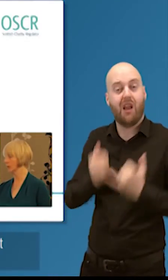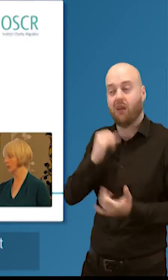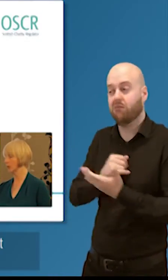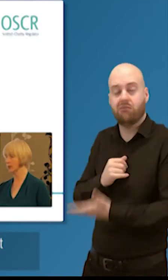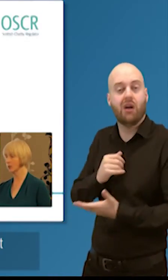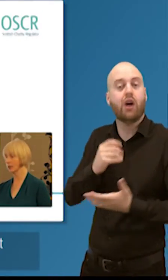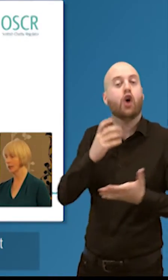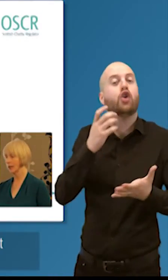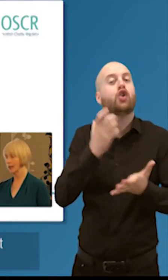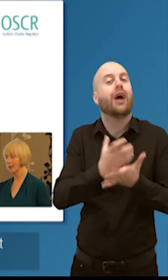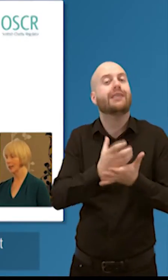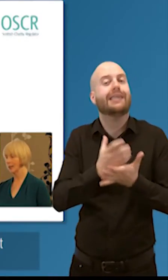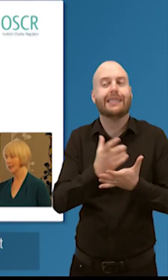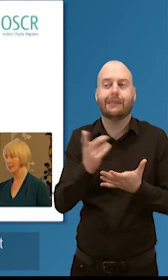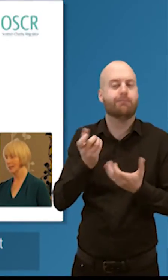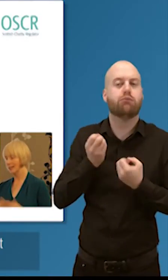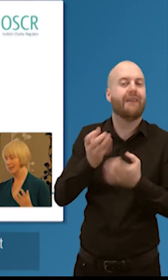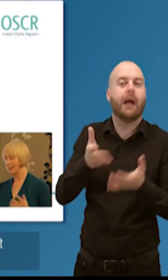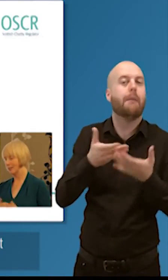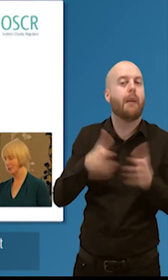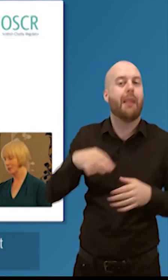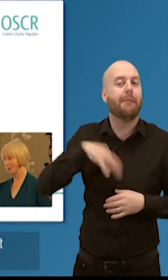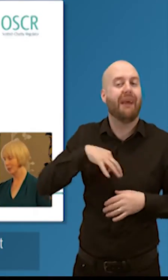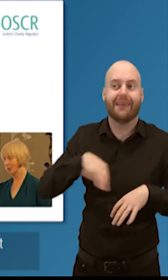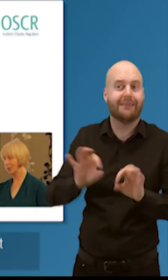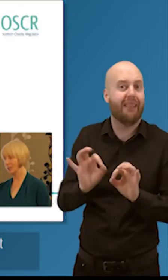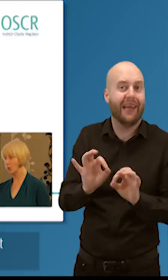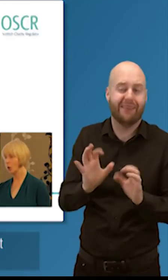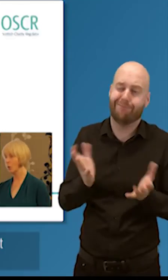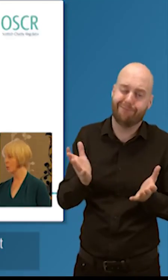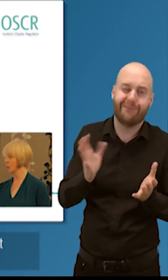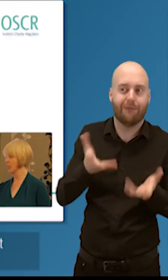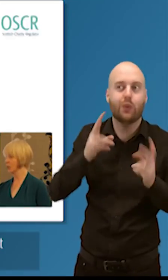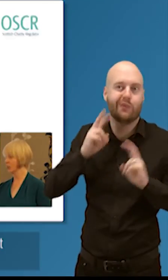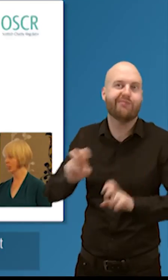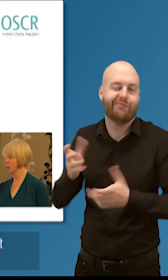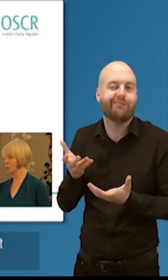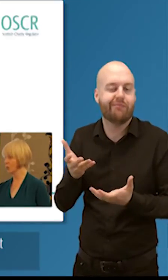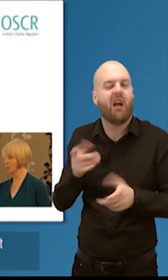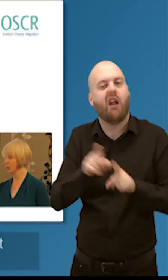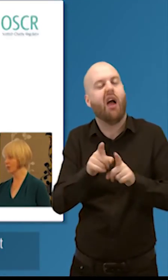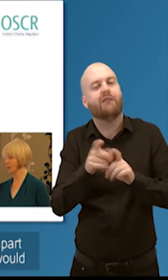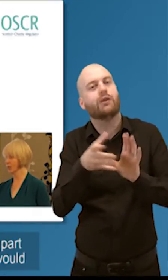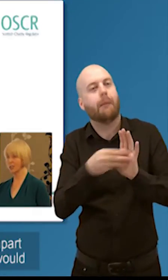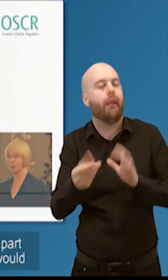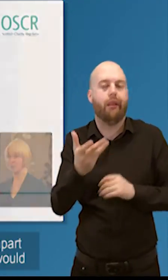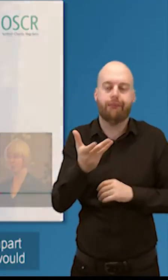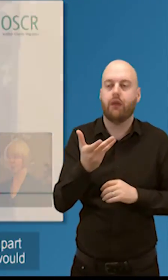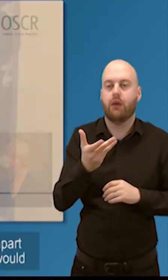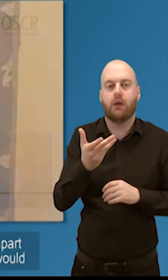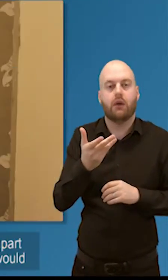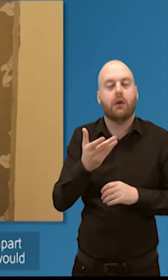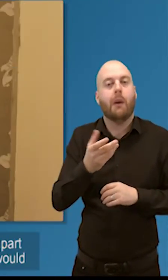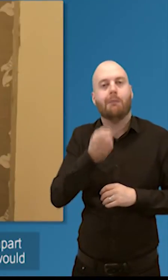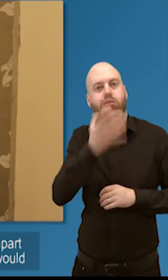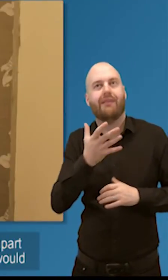being being being taken into into an organization but nobody's ever going to get to use them nobody's ever going to get to go in and